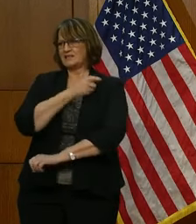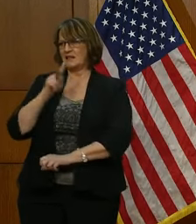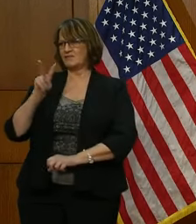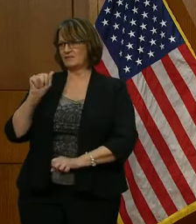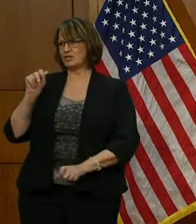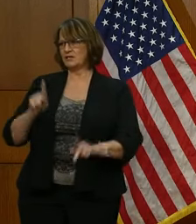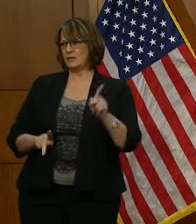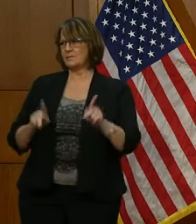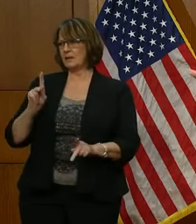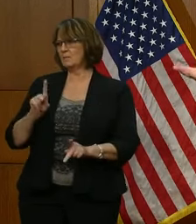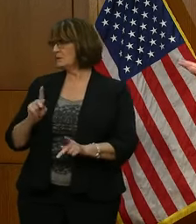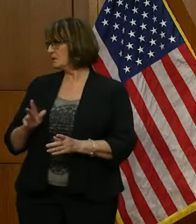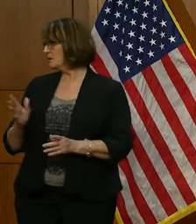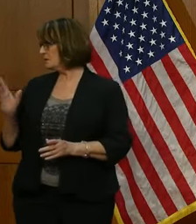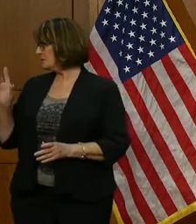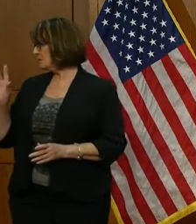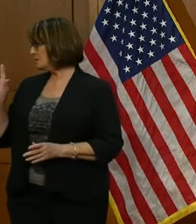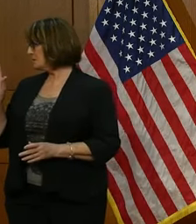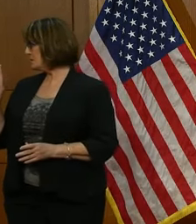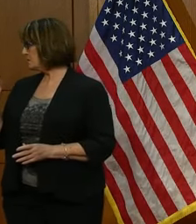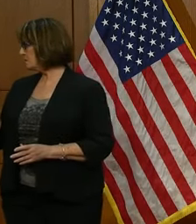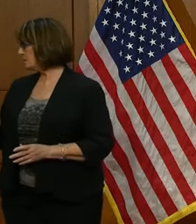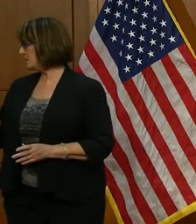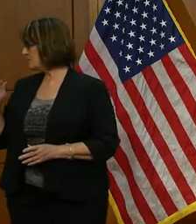population. Danny, is there anything? Norm?